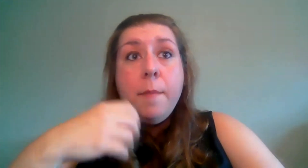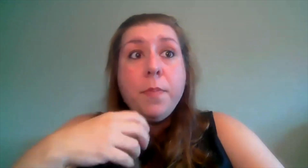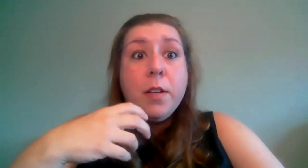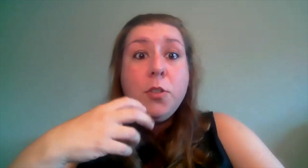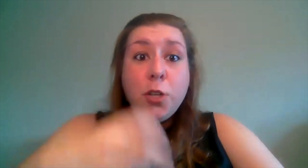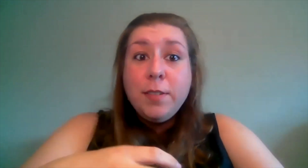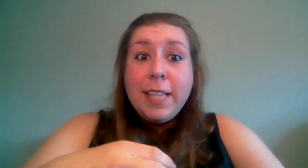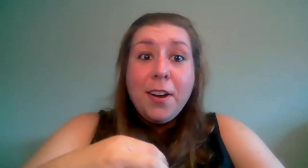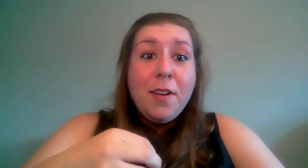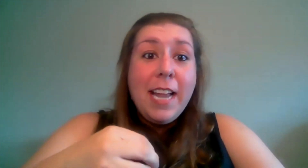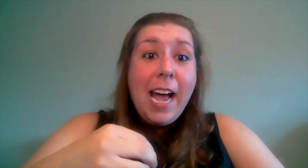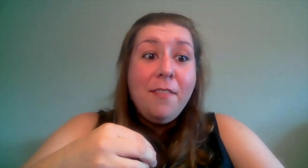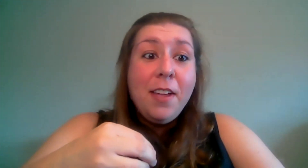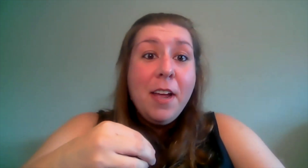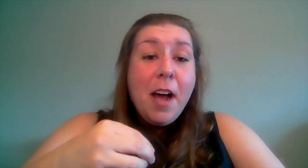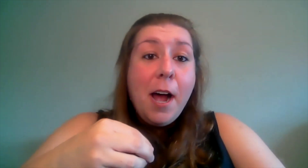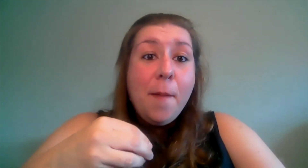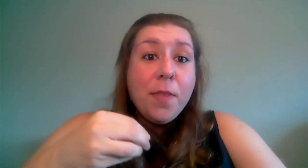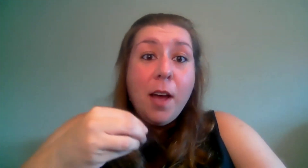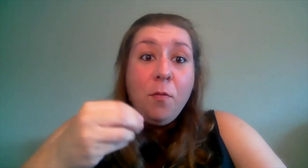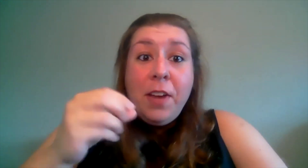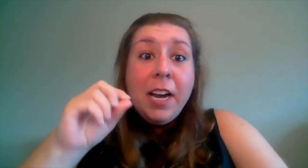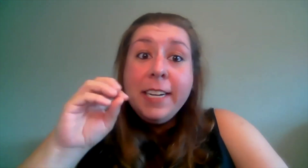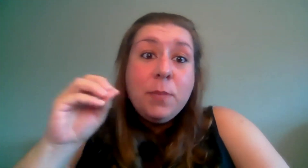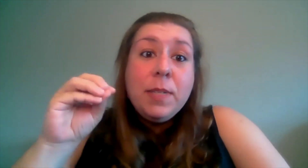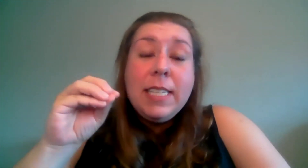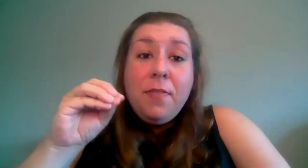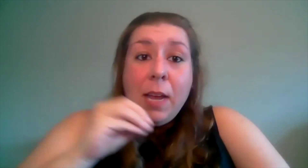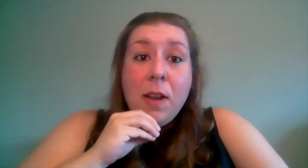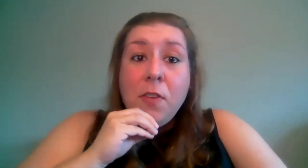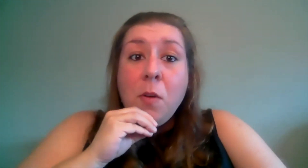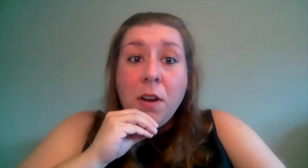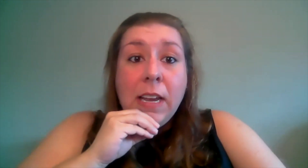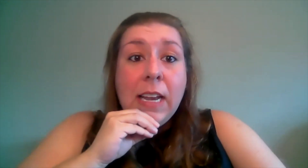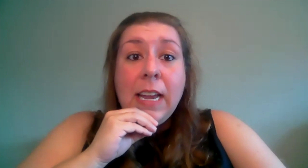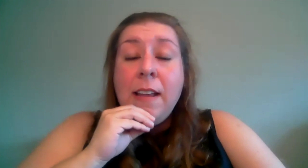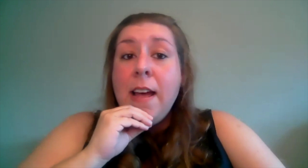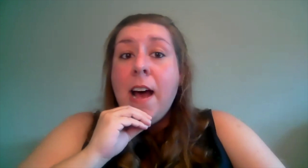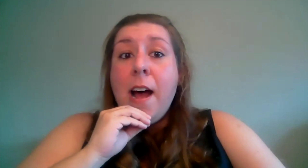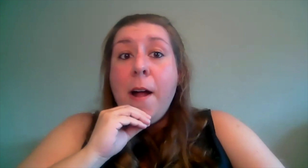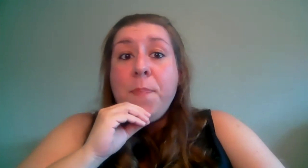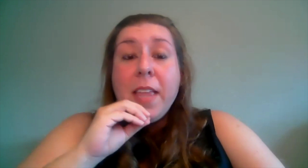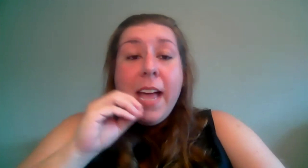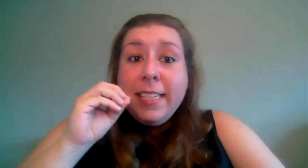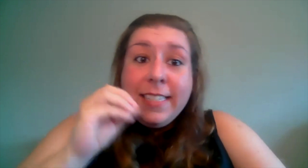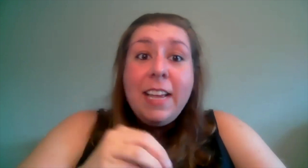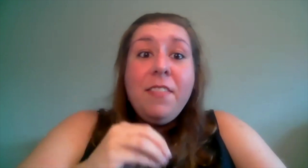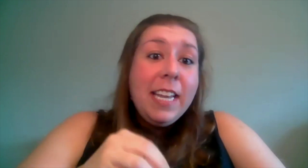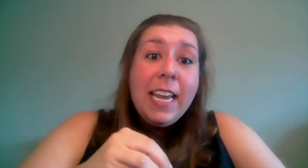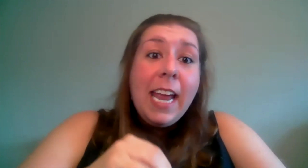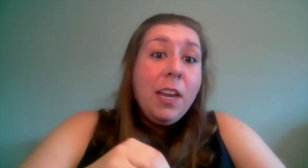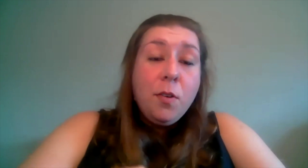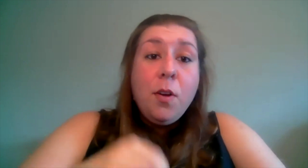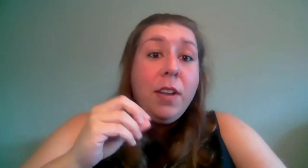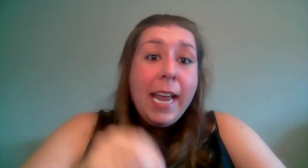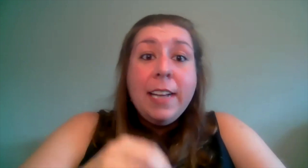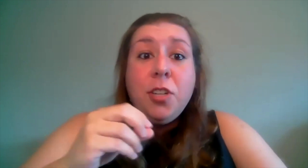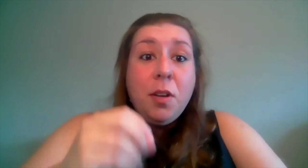shows that are going to have um a very specific i mean if you are needing um a 78 year old asian